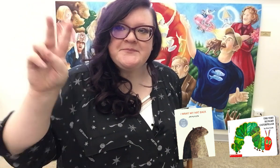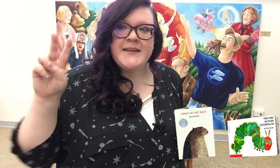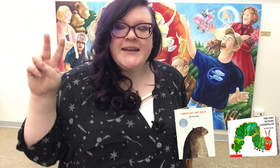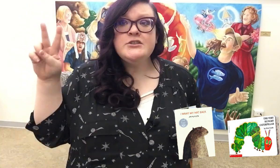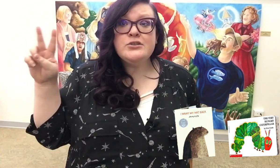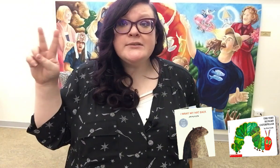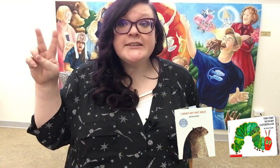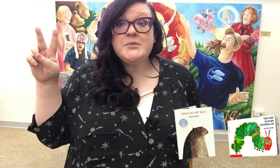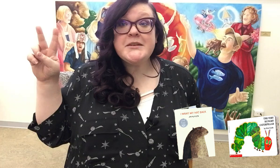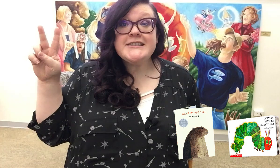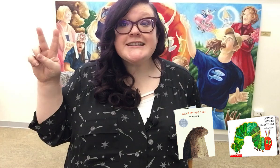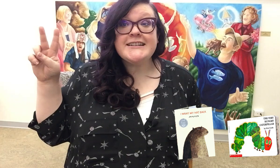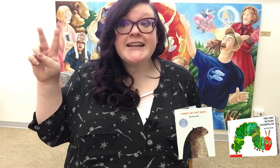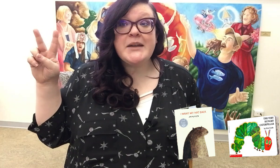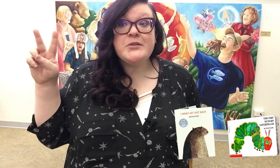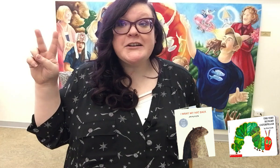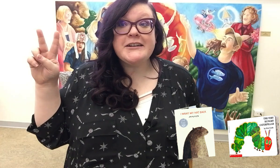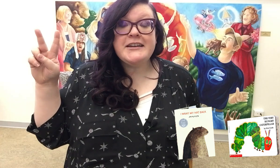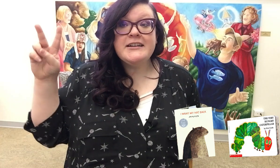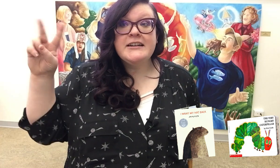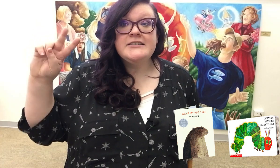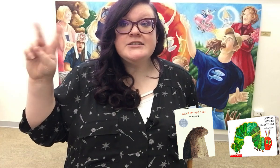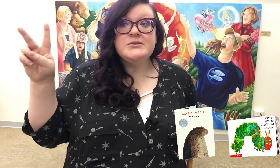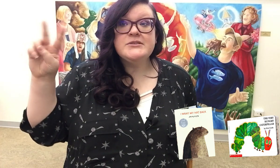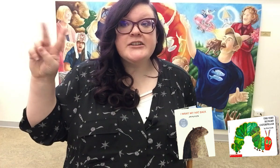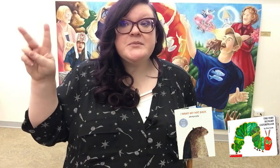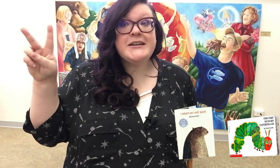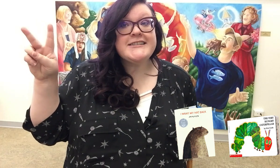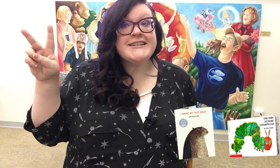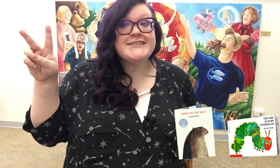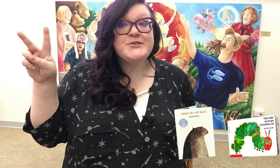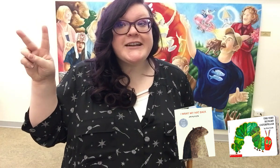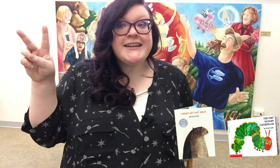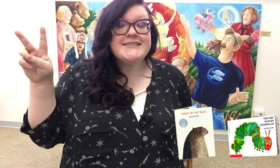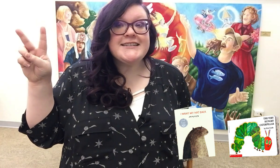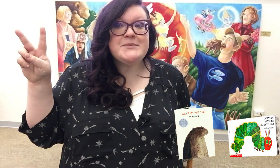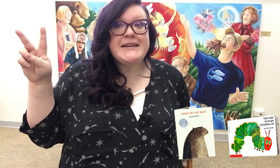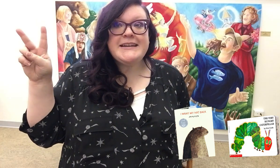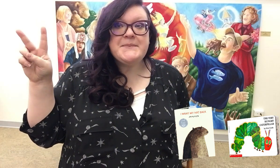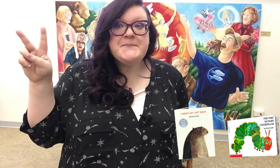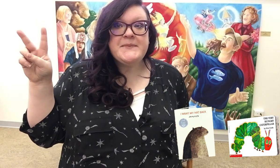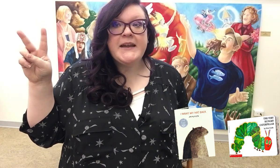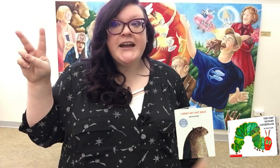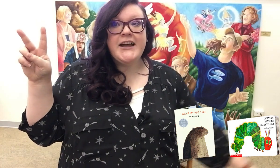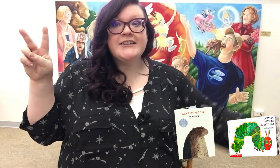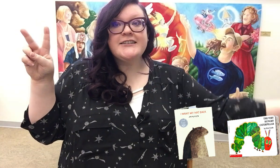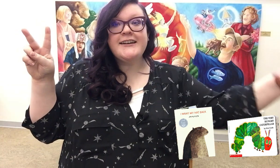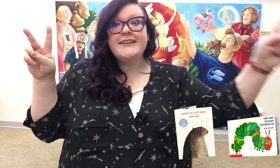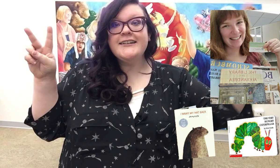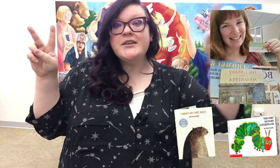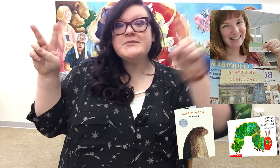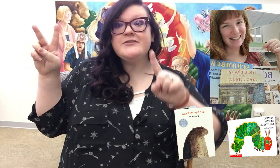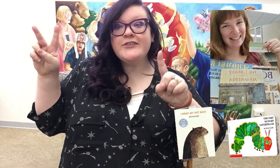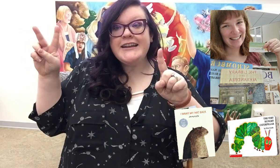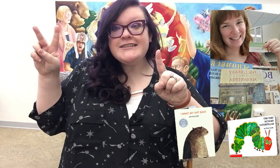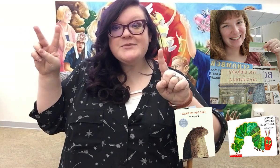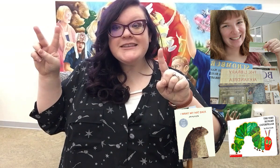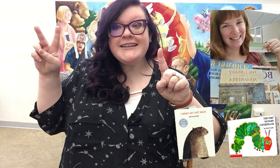Two little books at the library. Two little books as great as can be. Along comes a friend with a